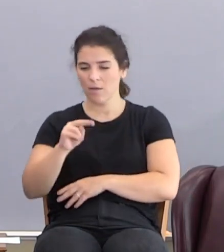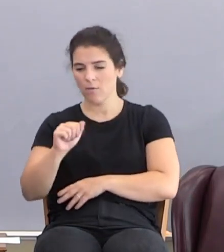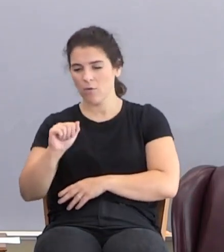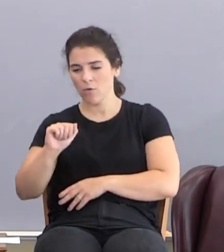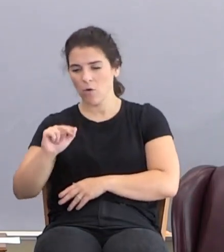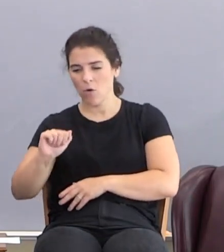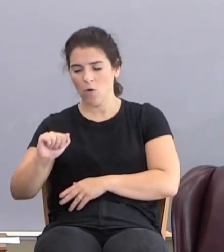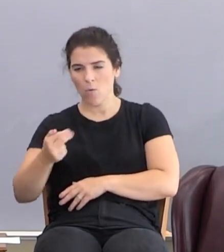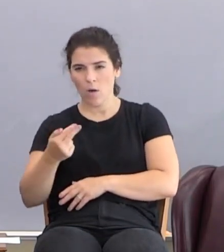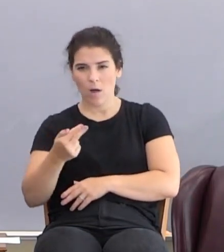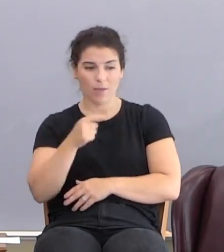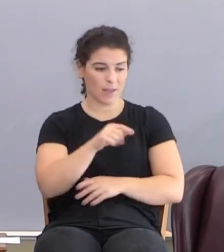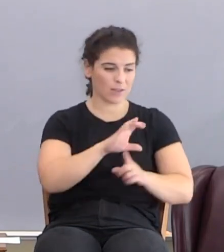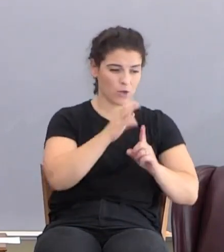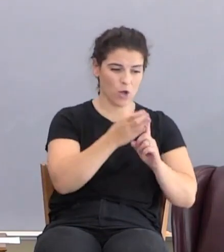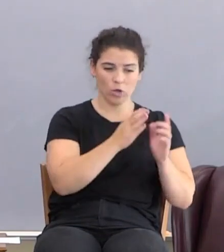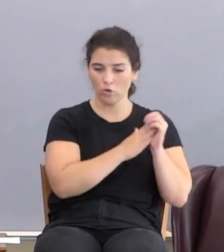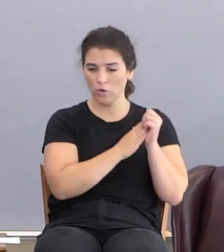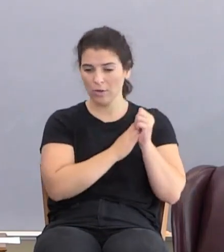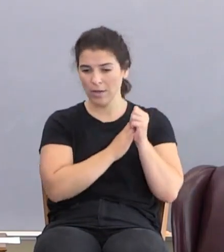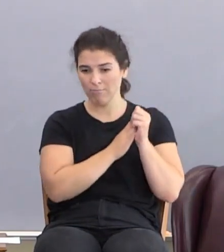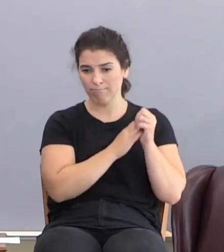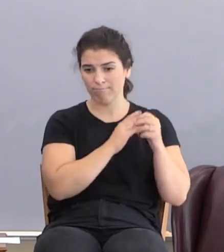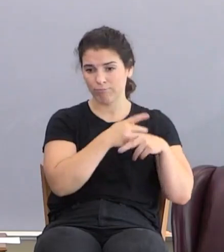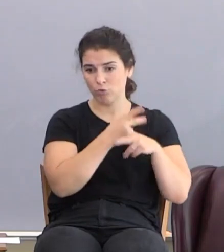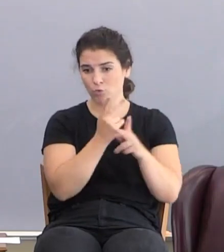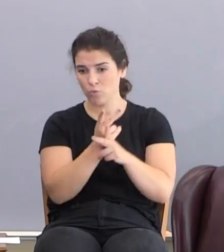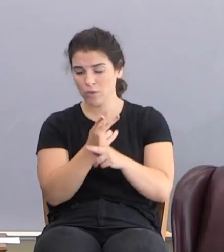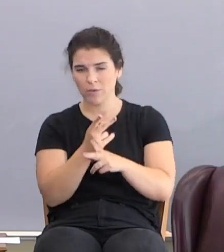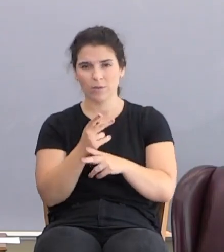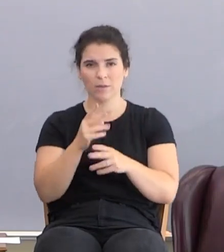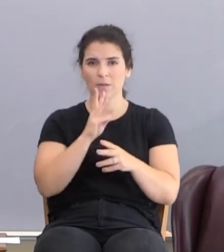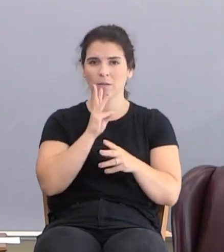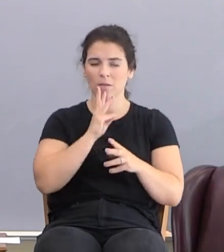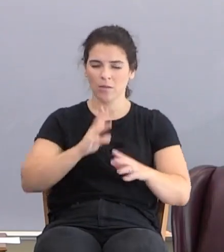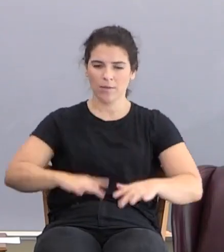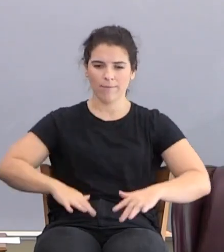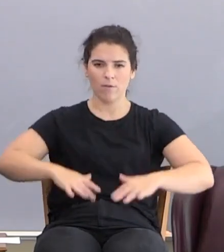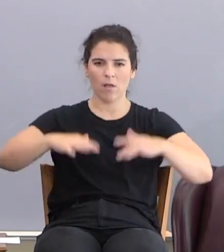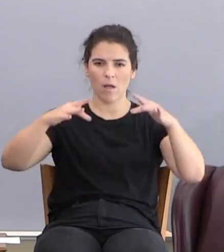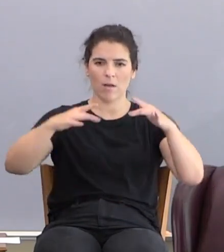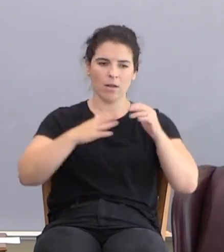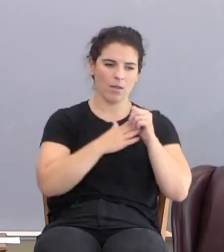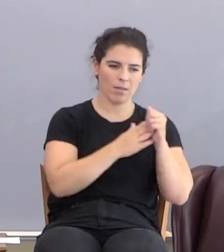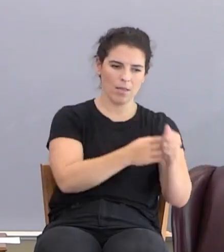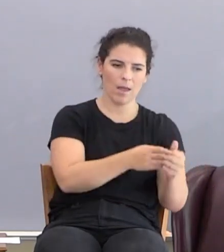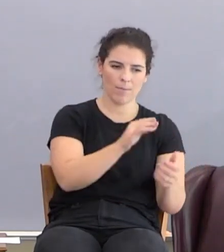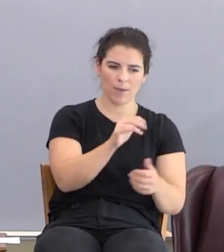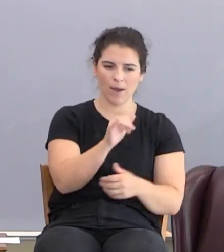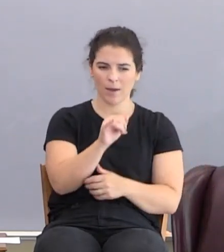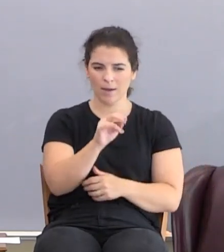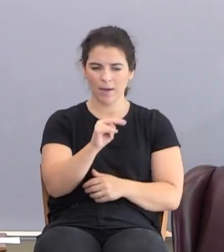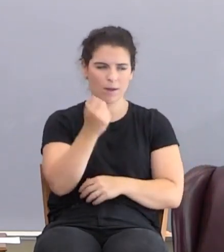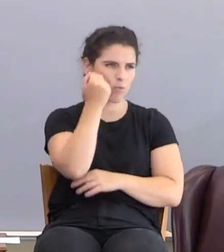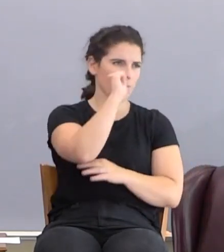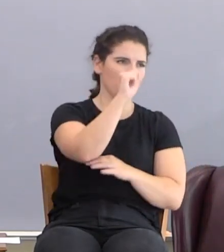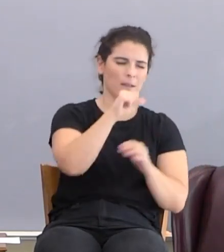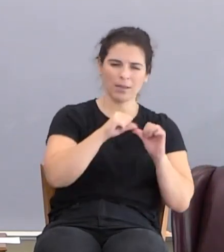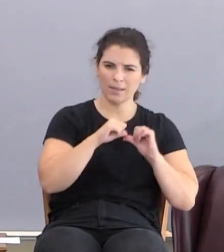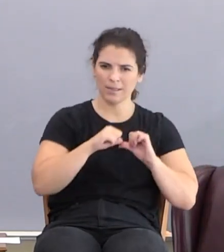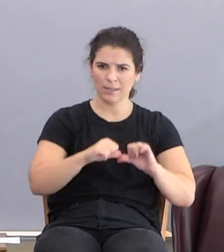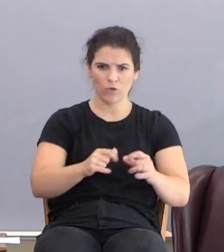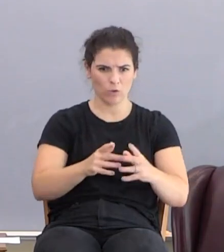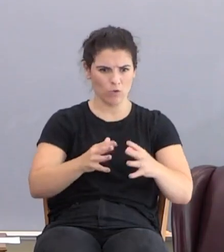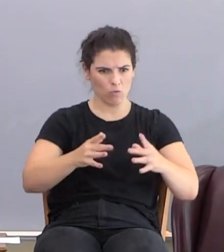culture that leads to the flood, led by Cain. The rebellion just continues. It doesn't stop.